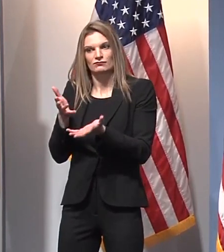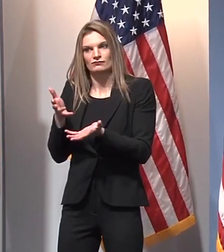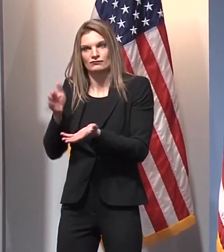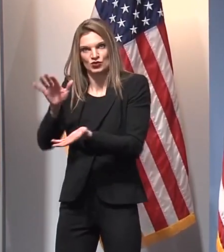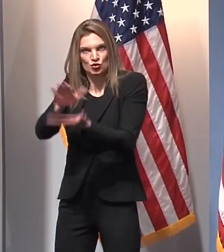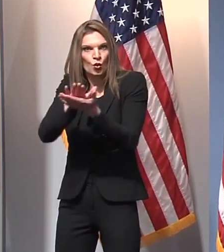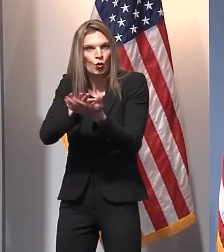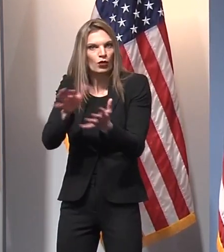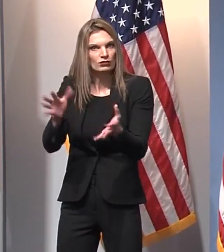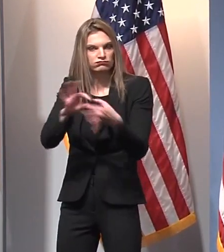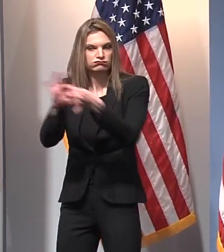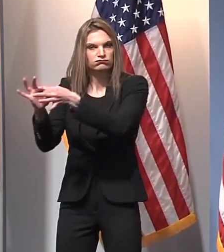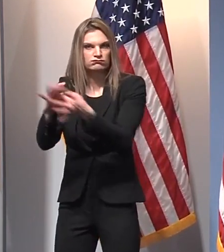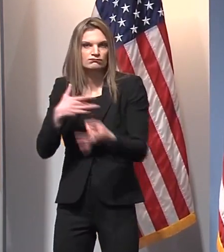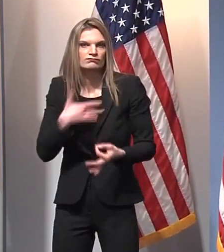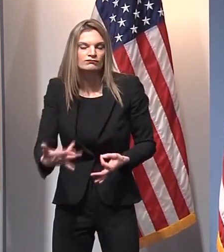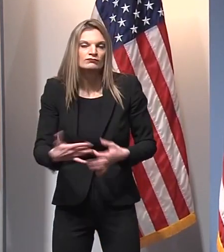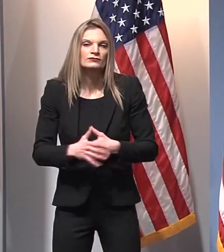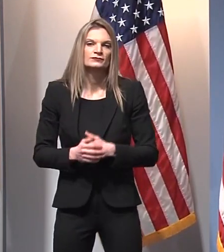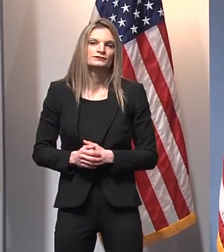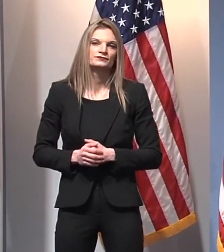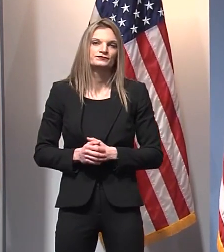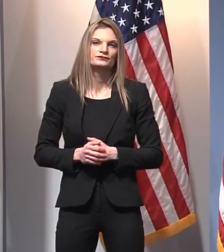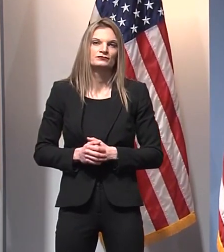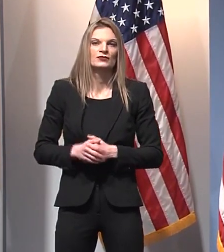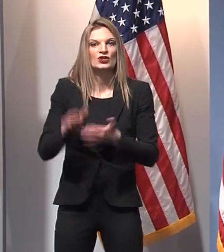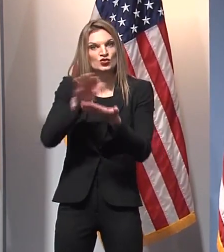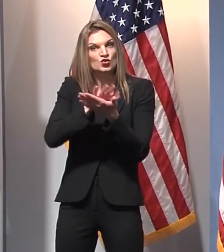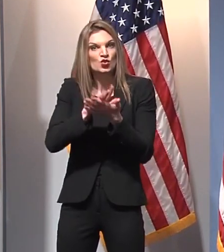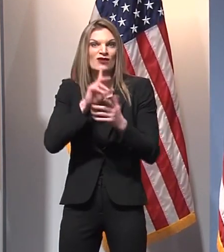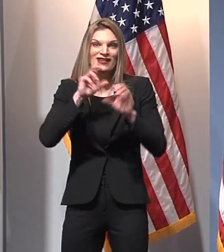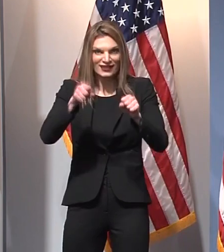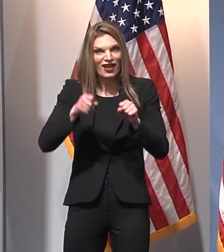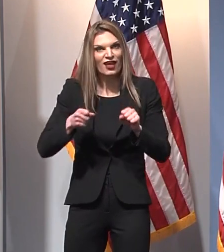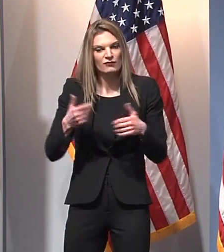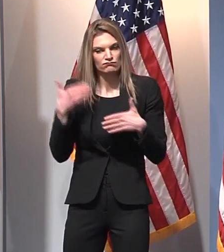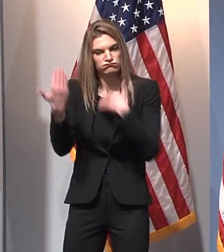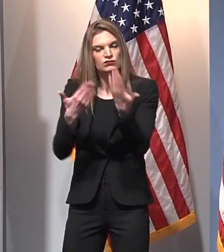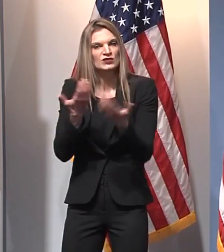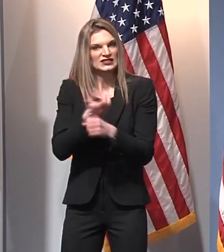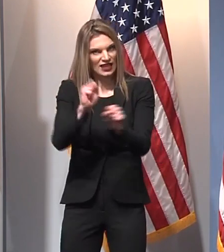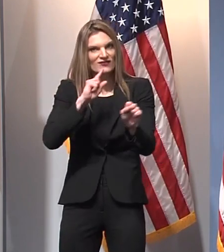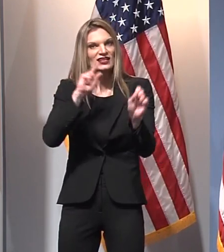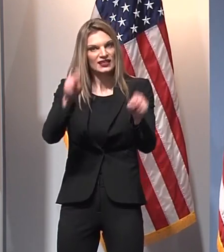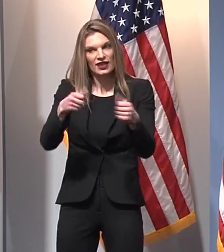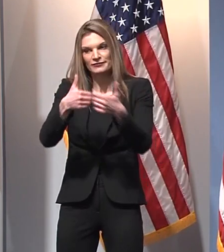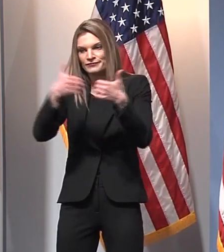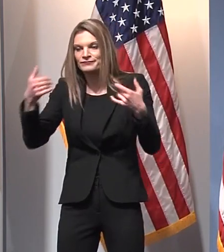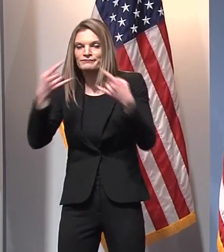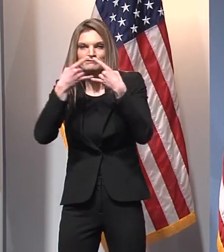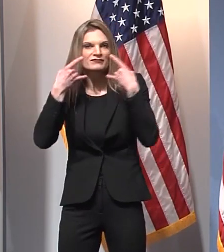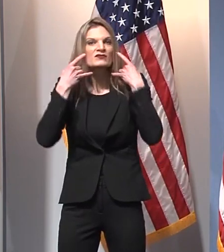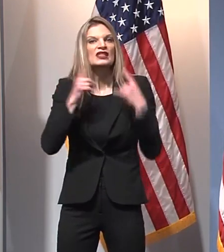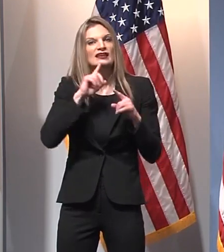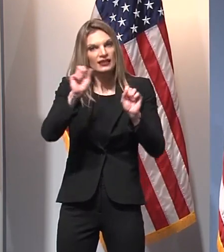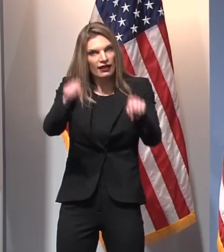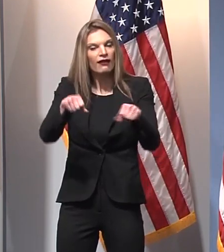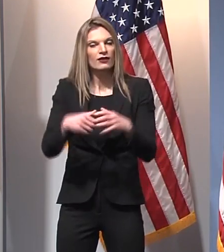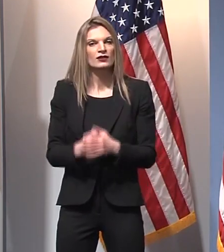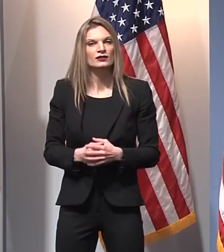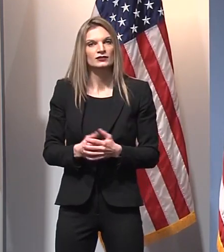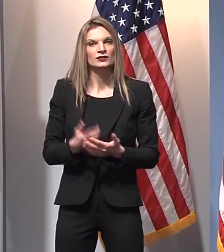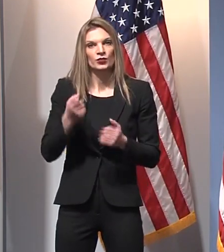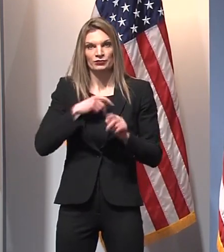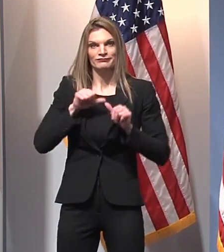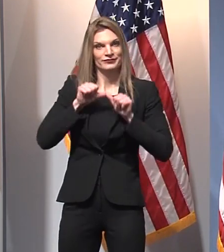but also we know that schools can operate very safely wearing masks and distancing, so that's very, very important. We'll continue